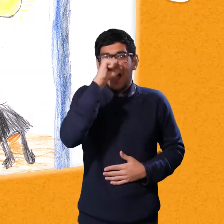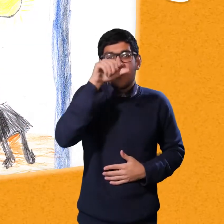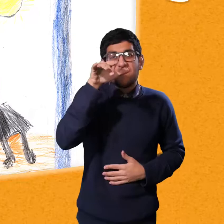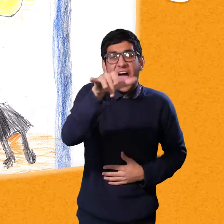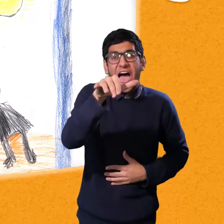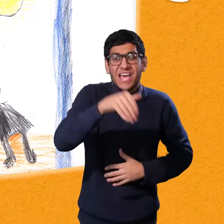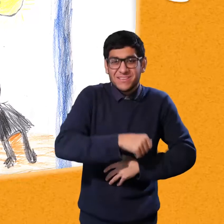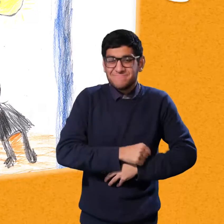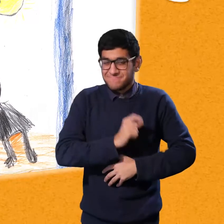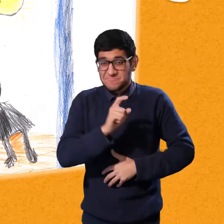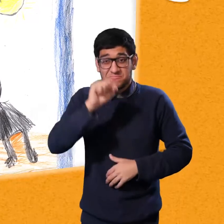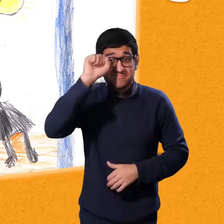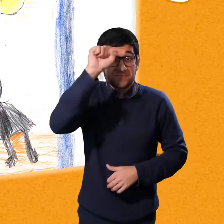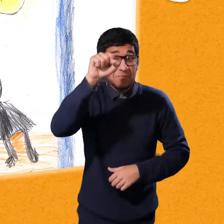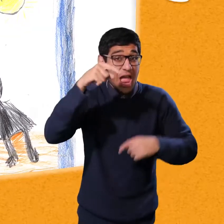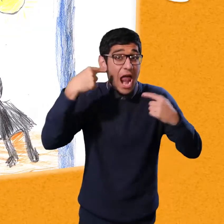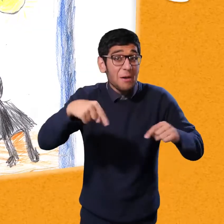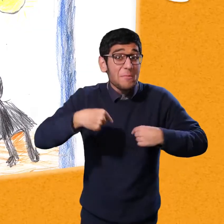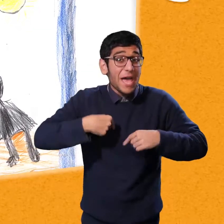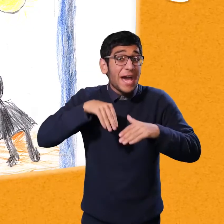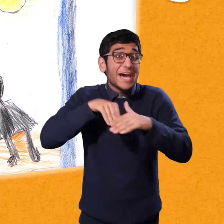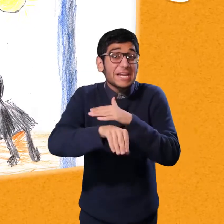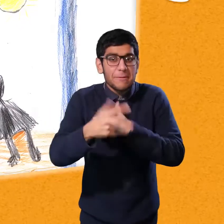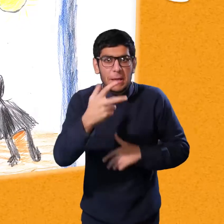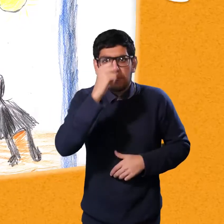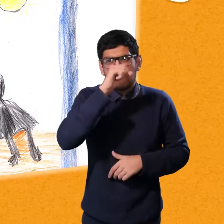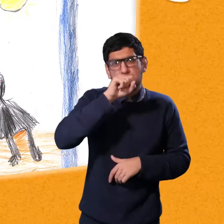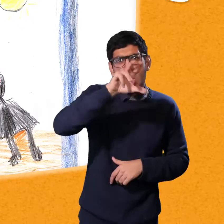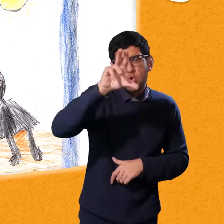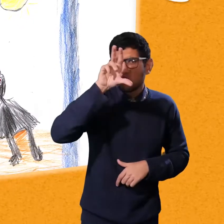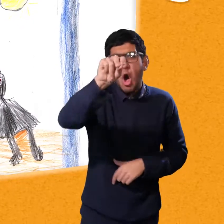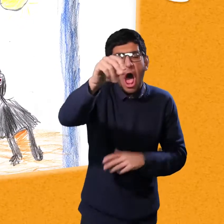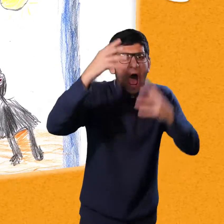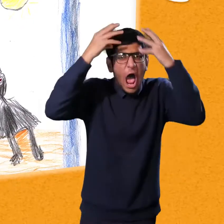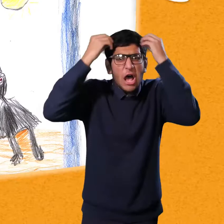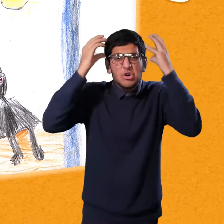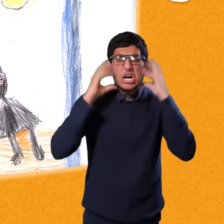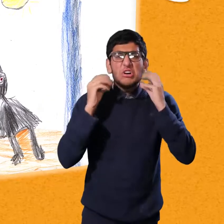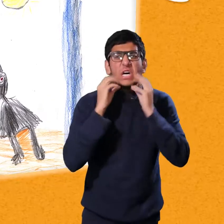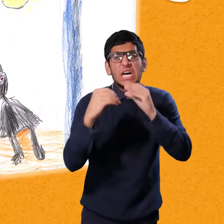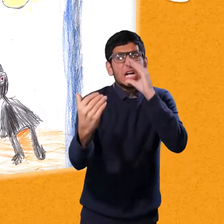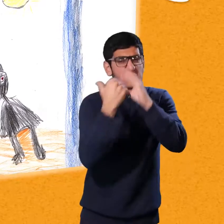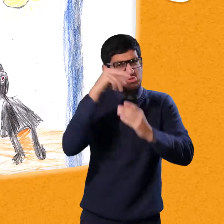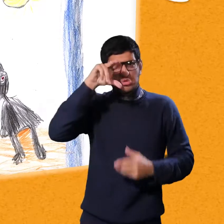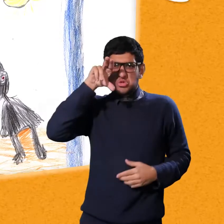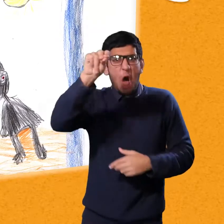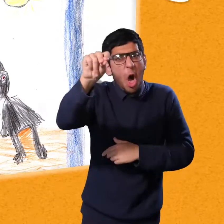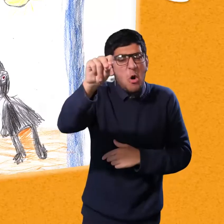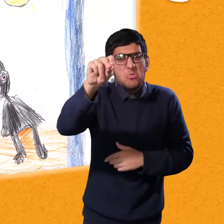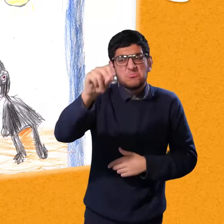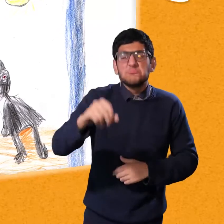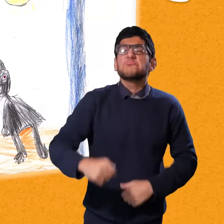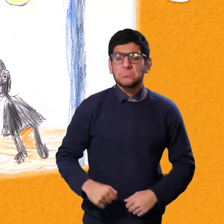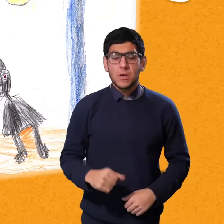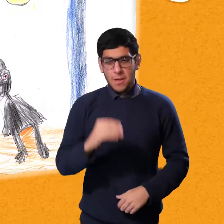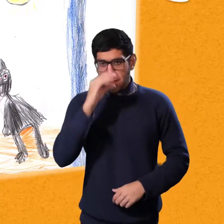house. And the third little pig was there. Let me in, little pig. No, not by the hair on my